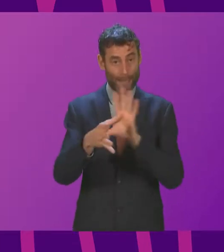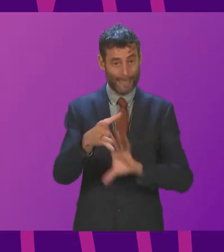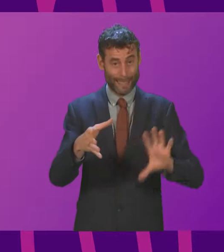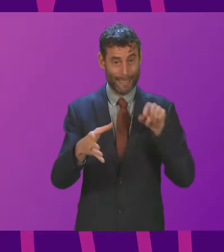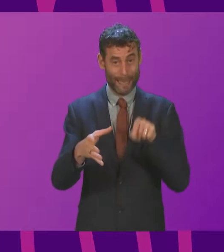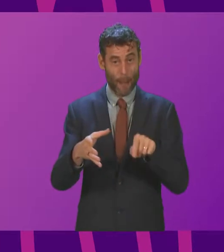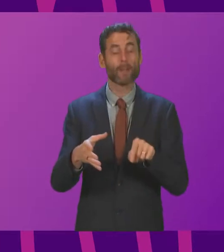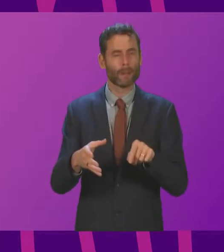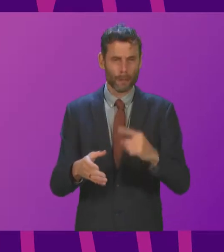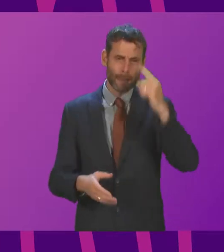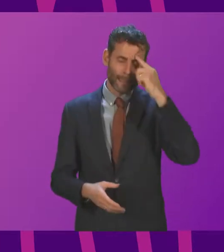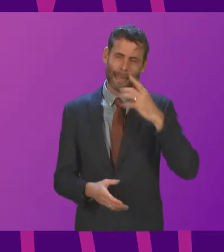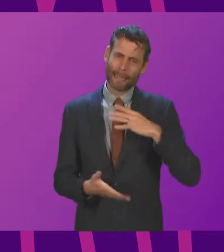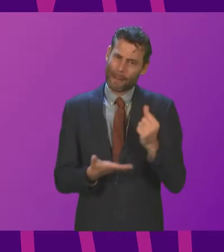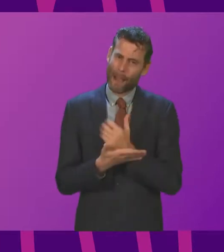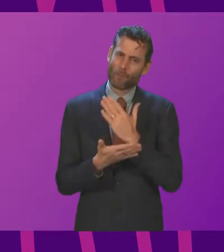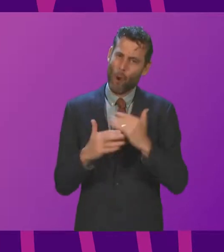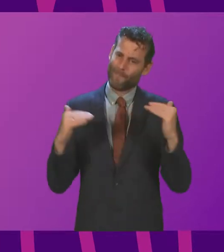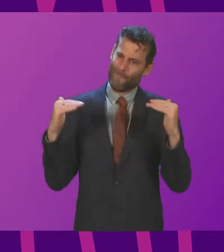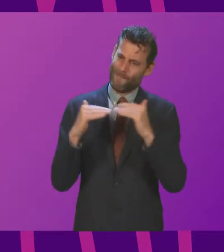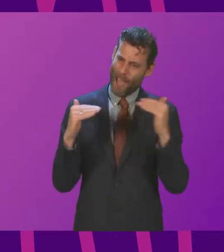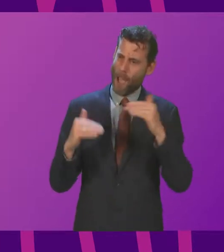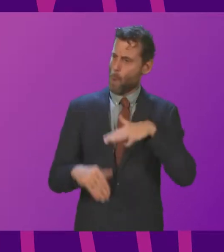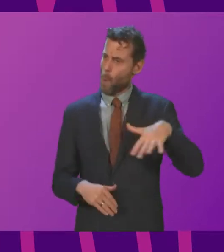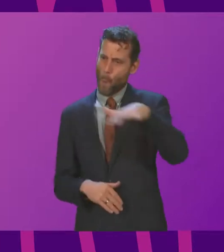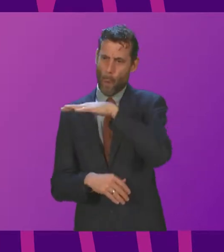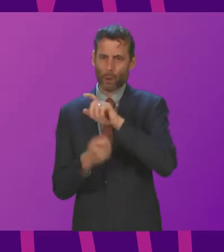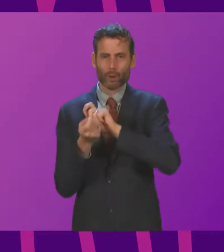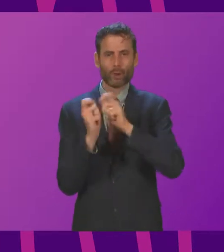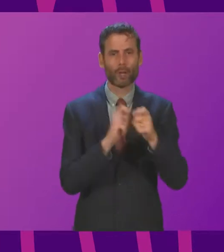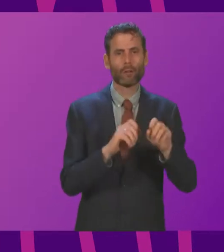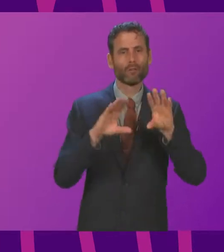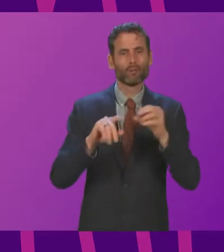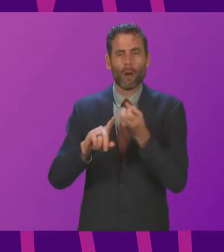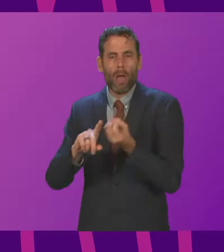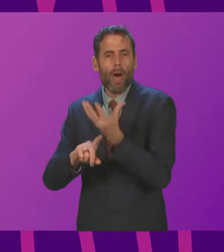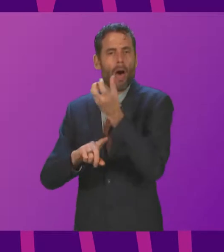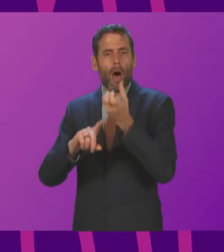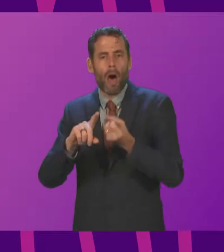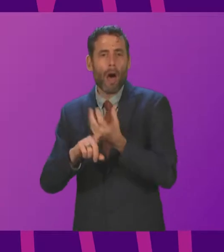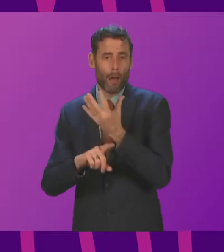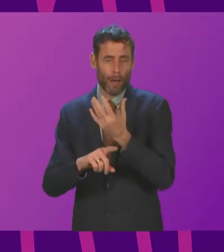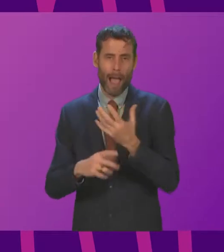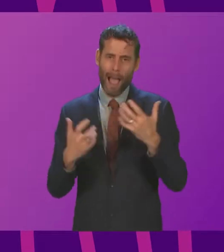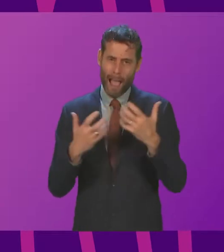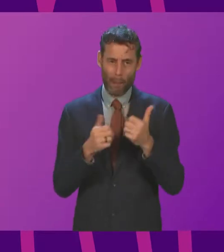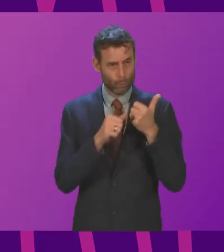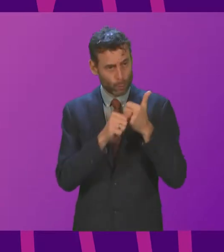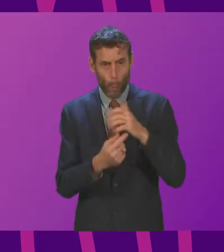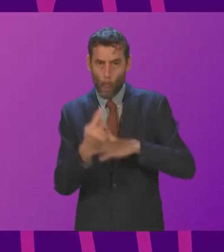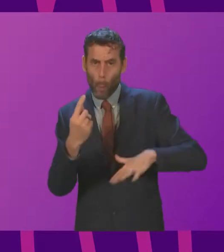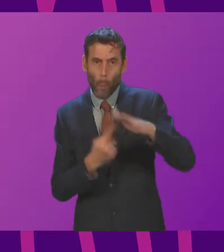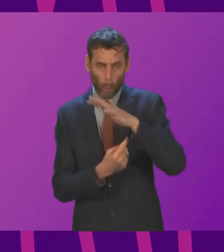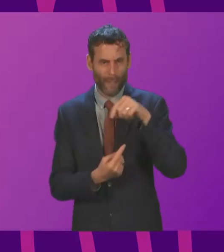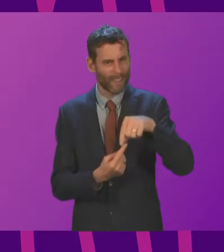transition away from fossil fuels, which leaves nobody behind, must also be a priority at this COP. And let's look at what other small